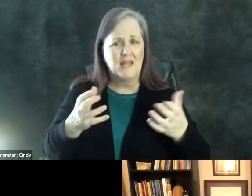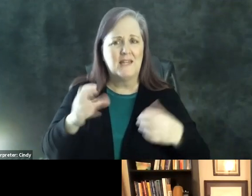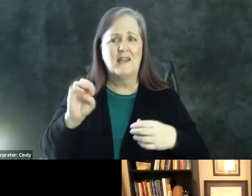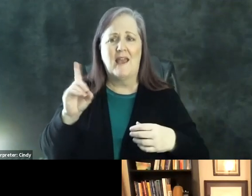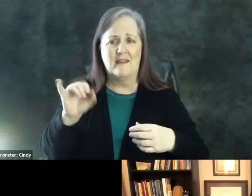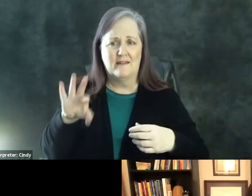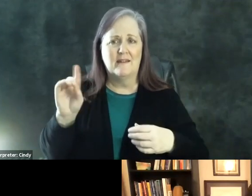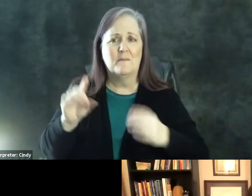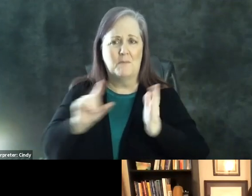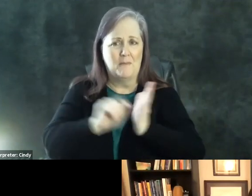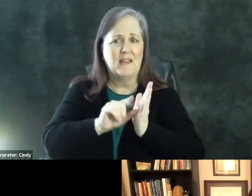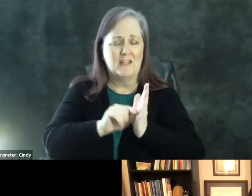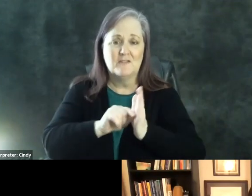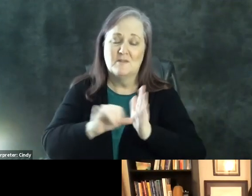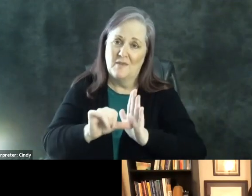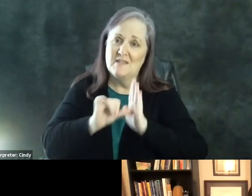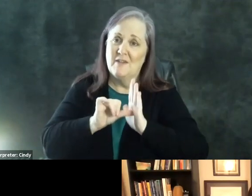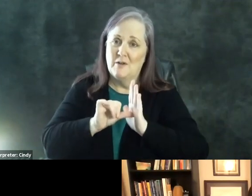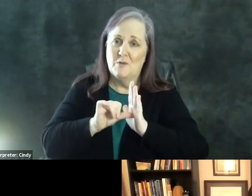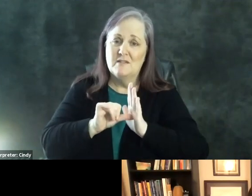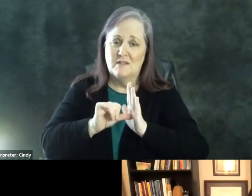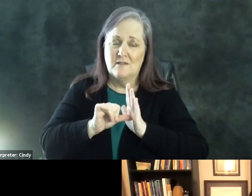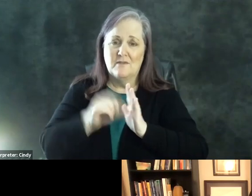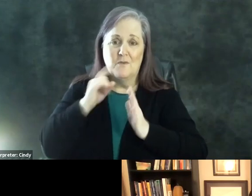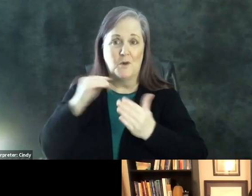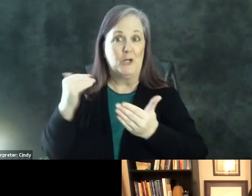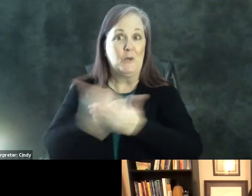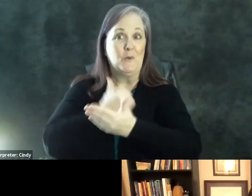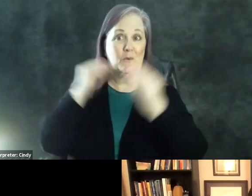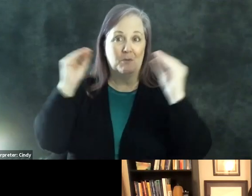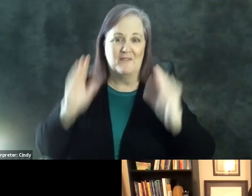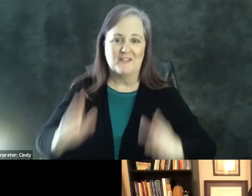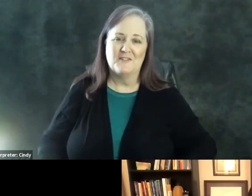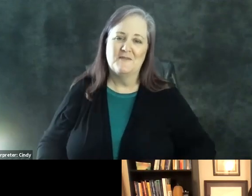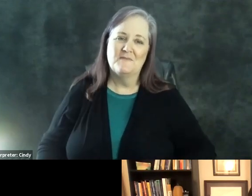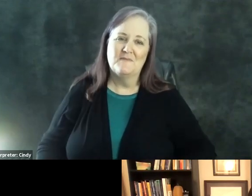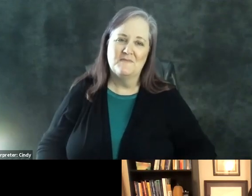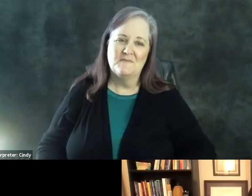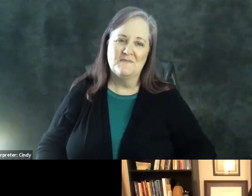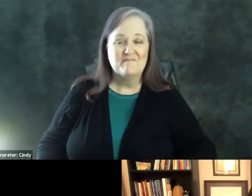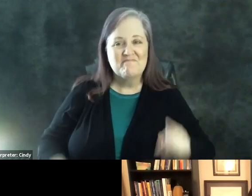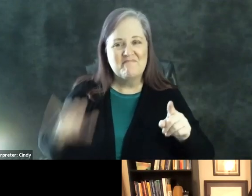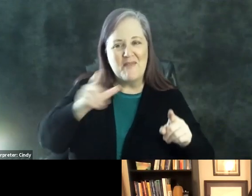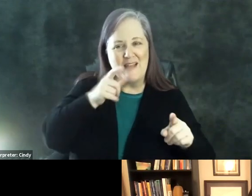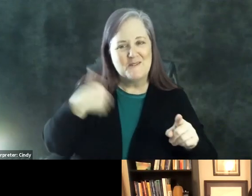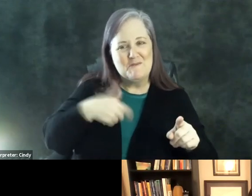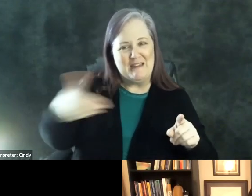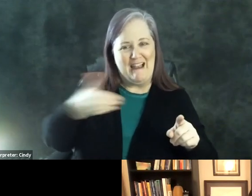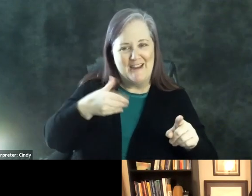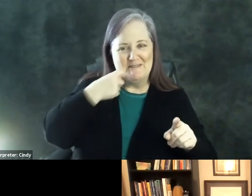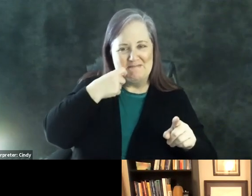which is incredibly impressive for a brand new professor. That's who we are hiring. That's days. It's amazing.